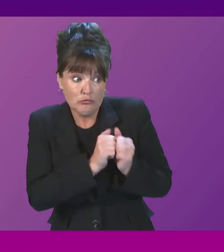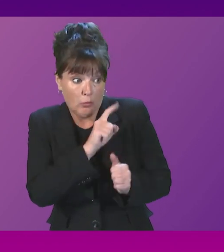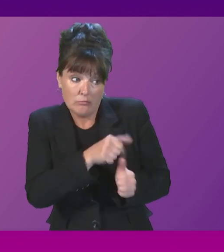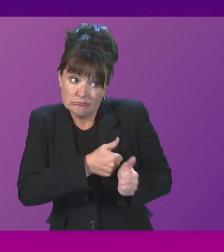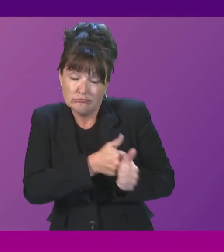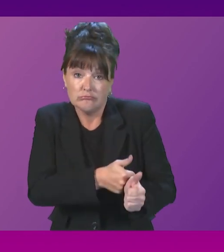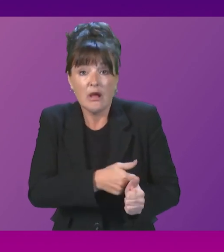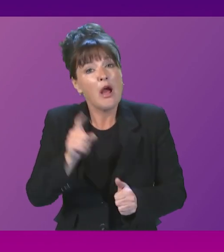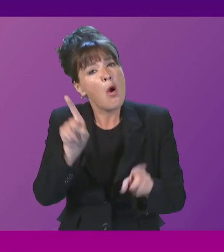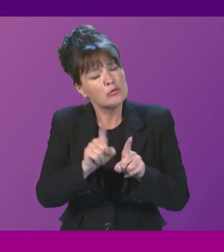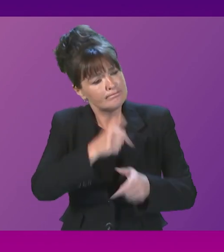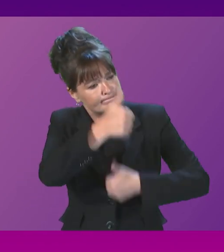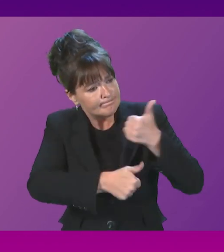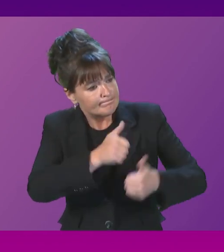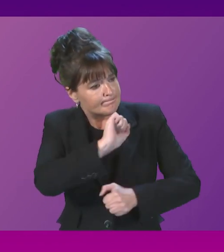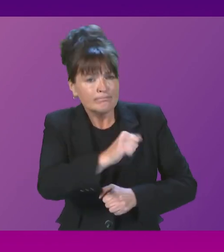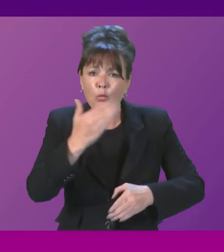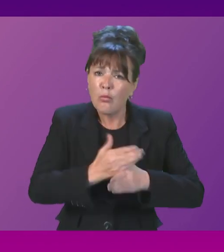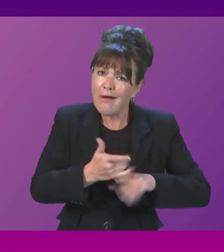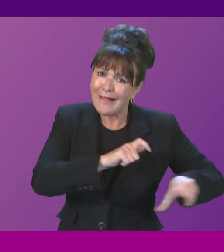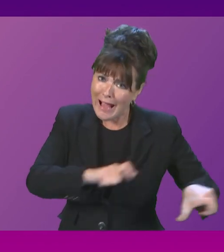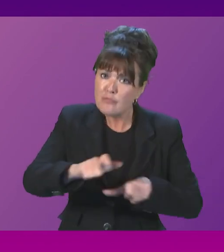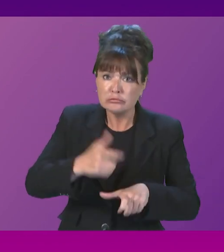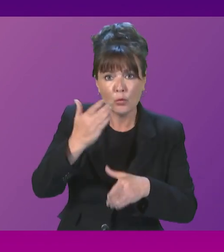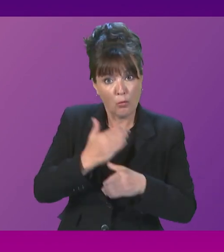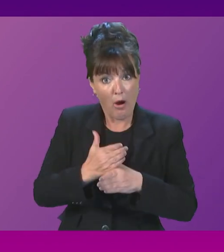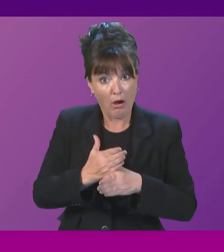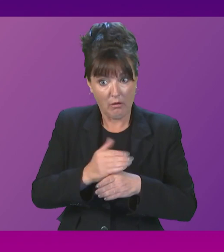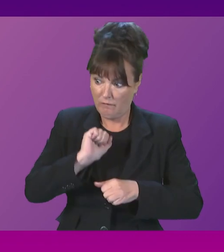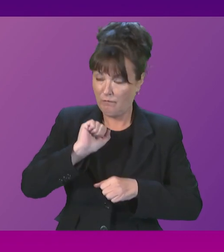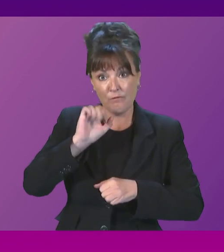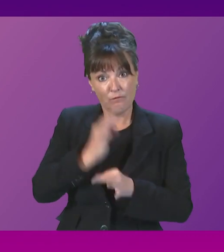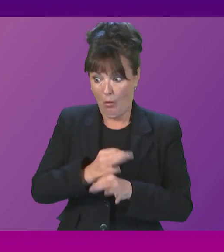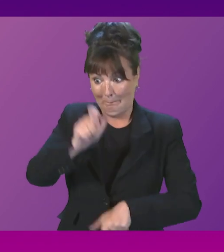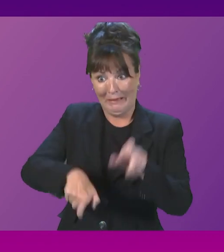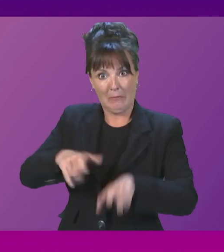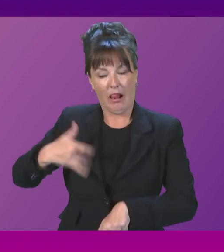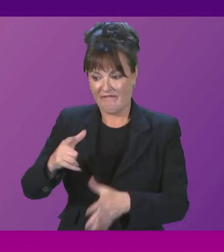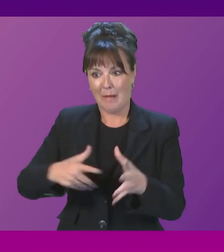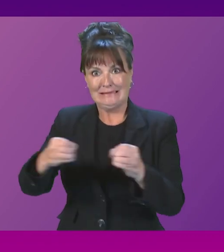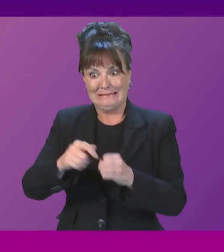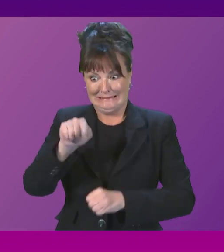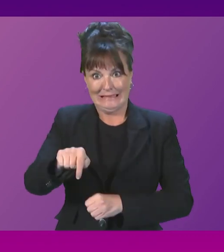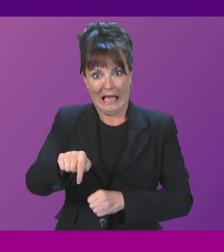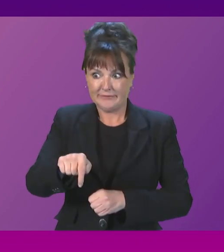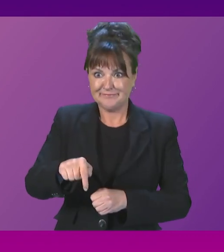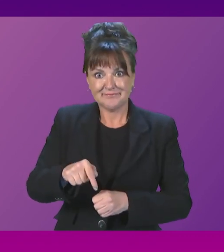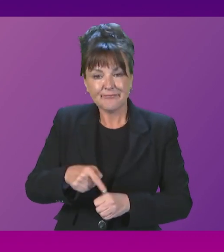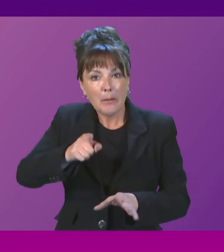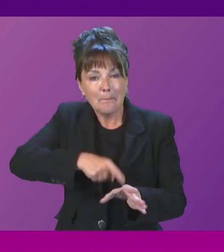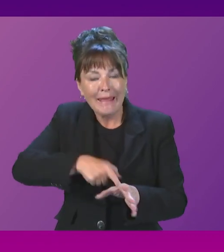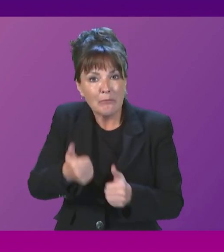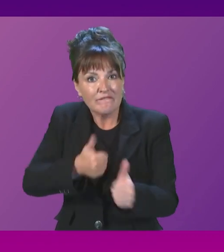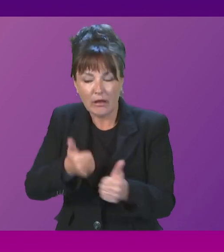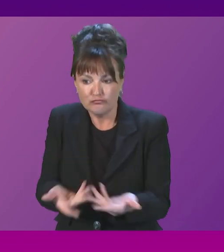Dunbar for the work she has done and continues to do on behalf of her constituents affected by this situation. The Scottish